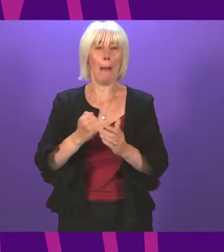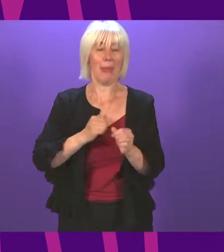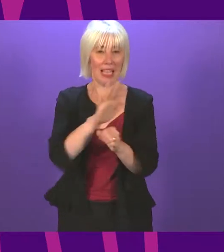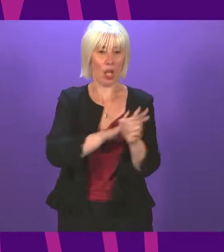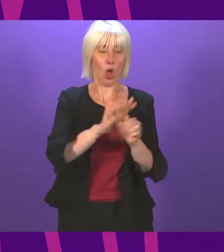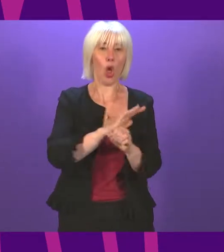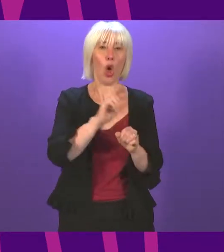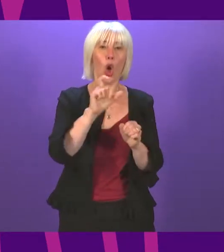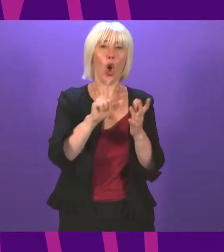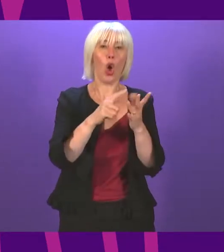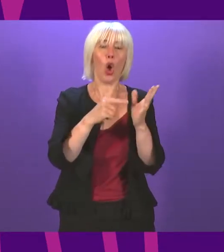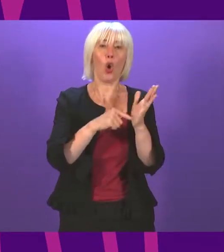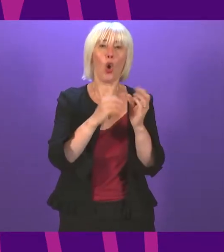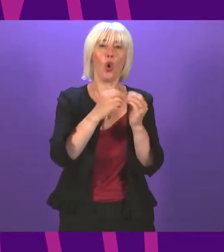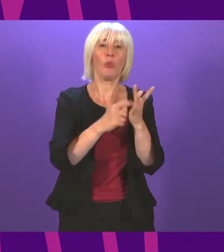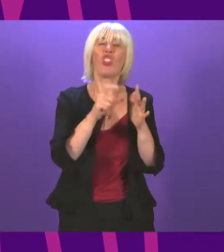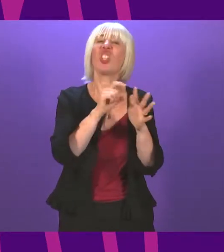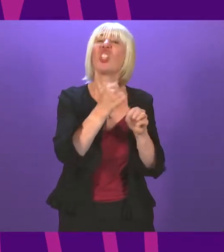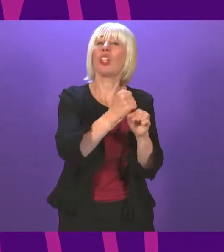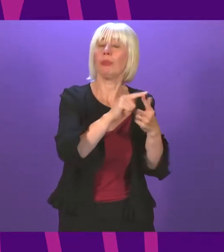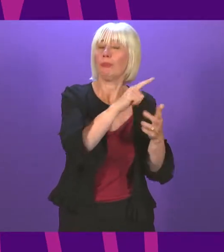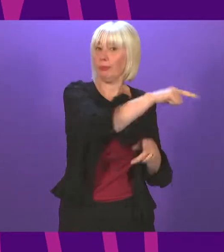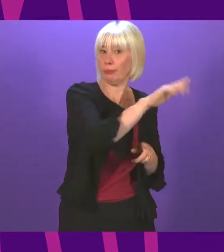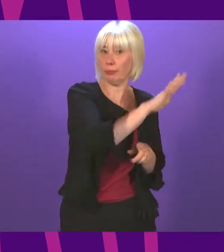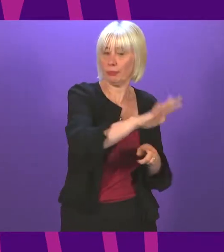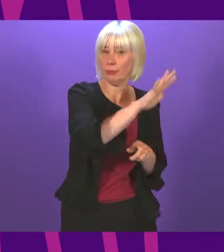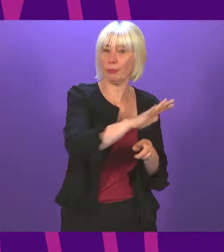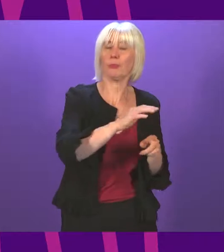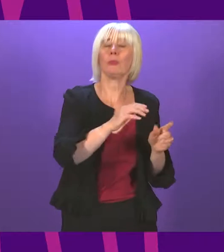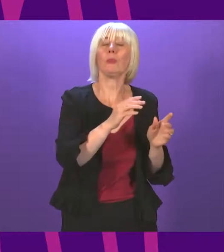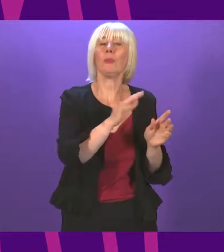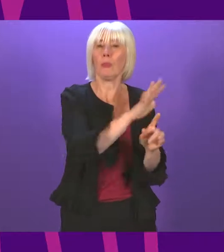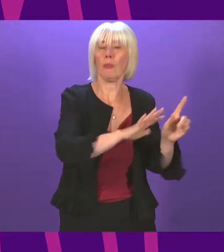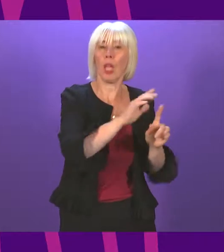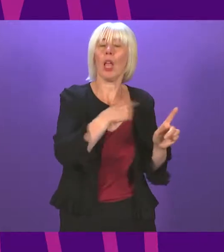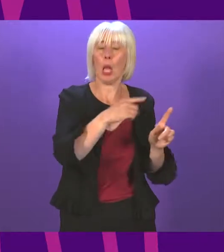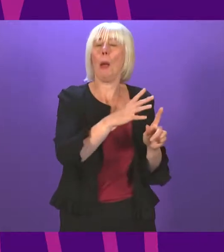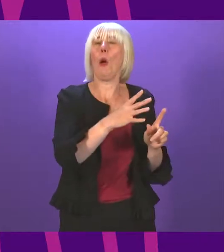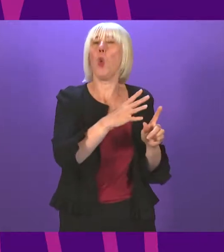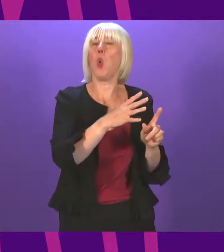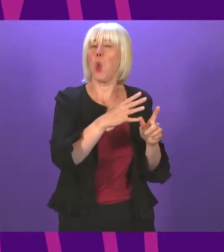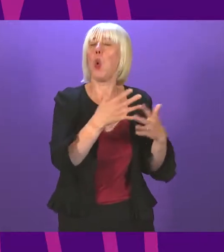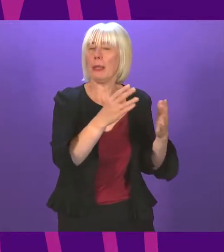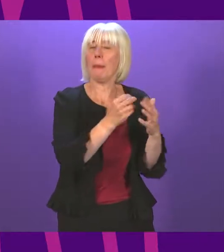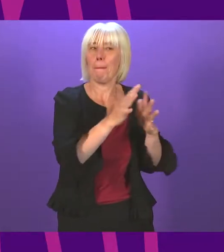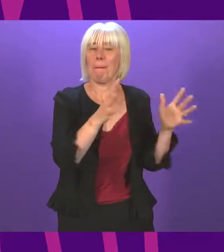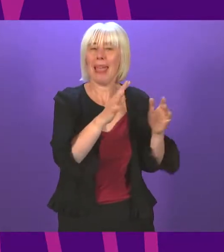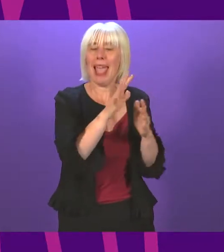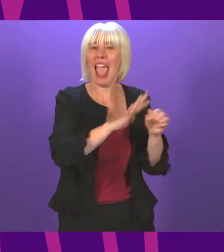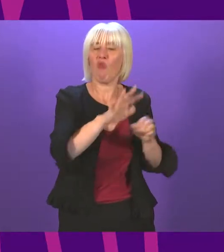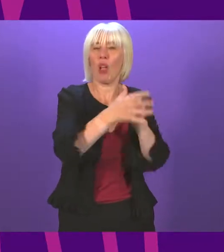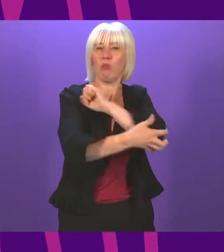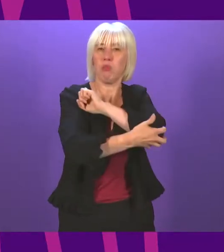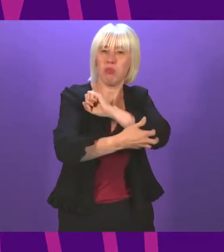I would like to make some progress and perhaps come back to you. My constituency of Cope Bridge and Chrysan has some significant areas of poverty and deprivation.